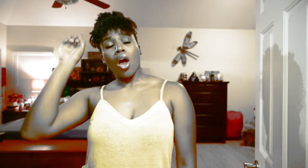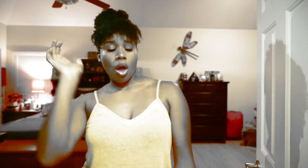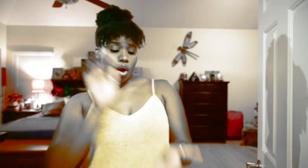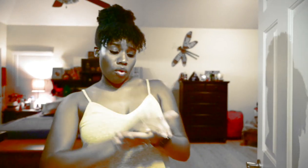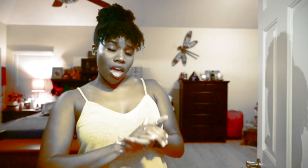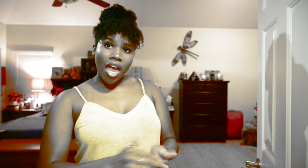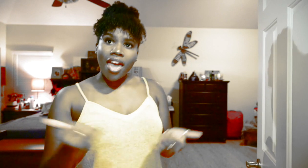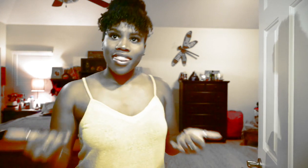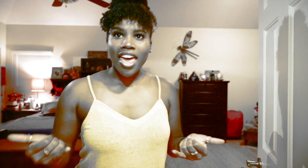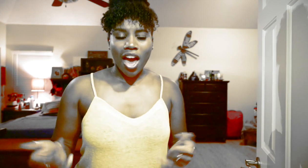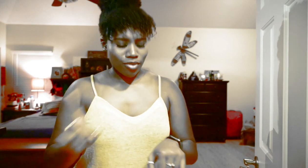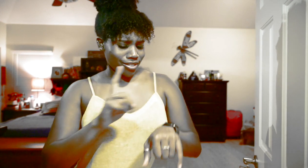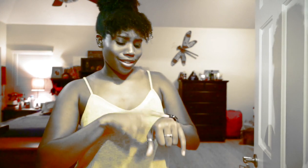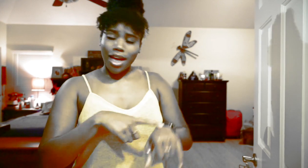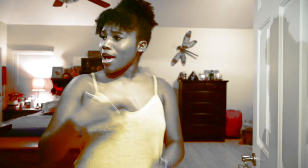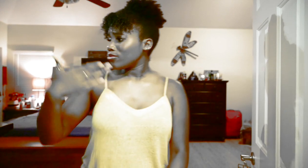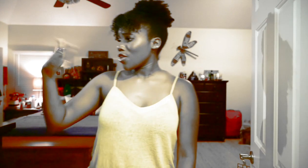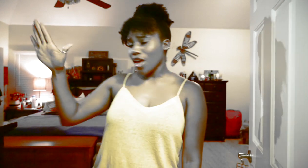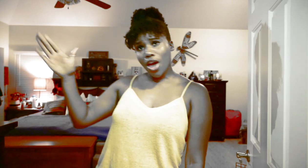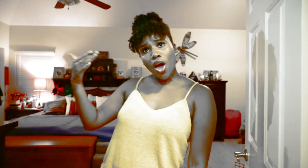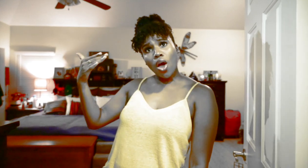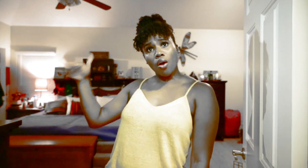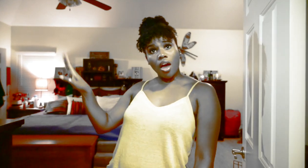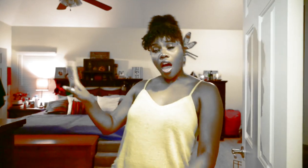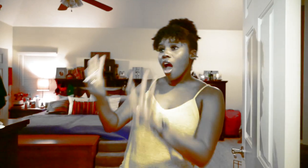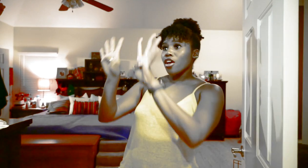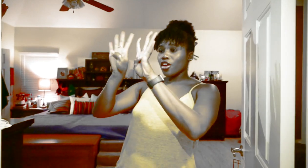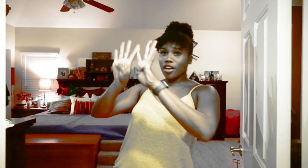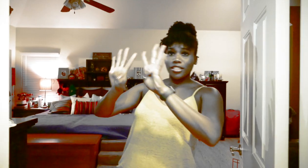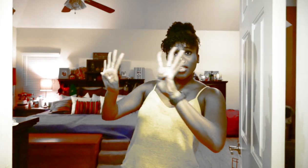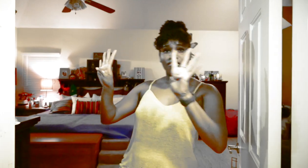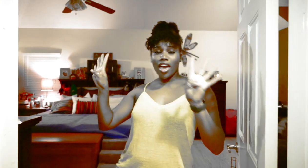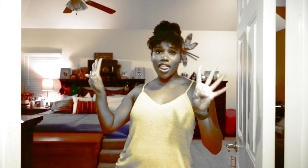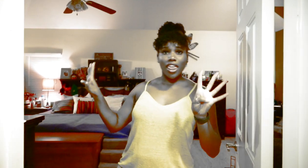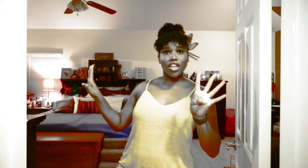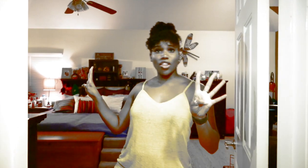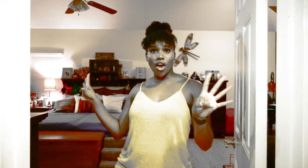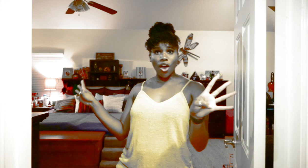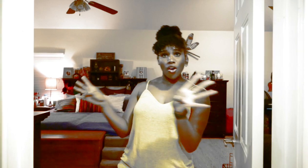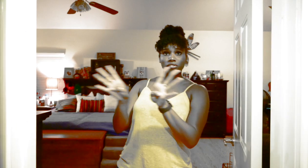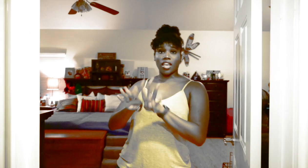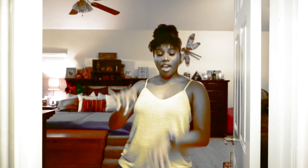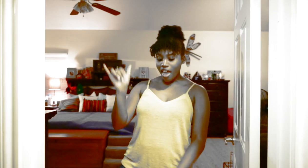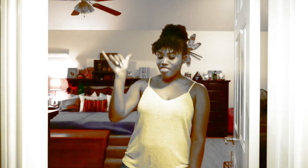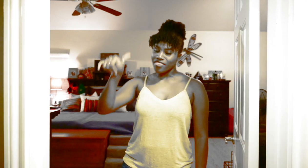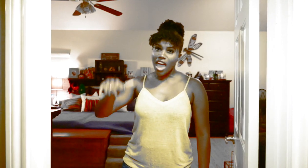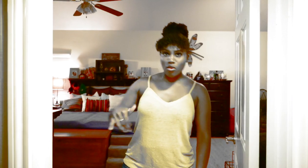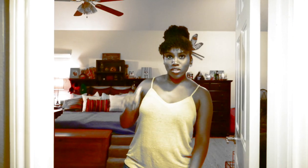going But now it's time to go But now Curtains finally closing That